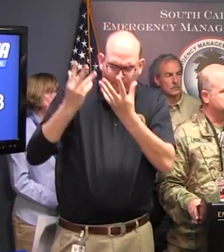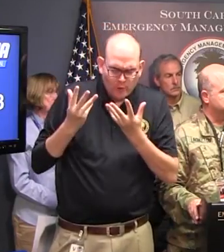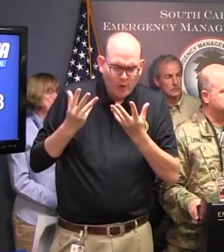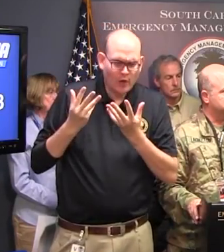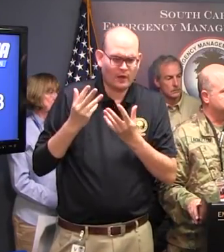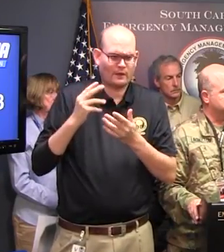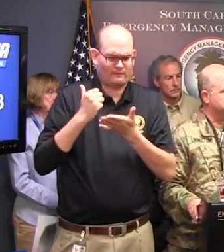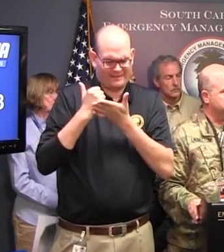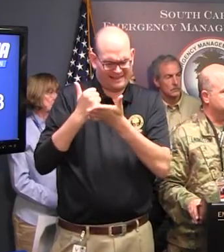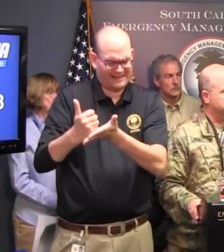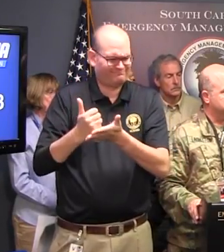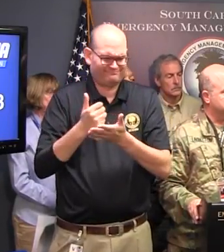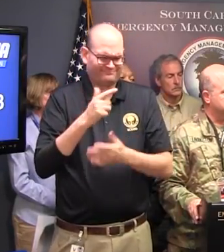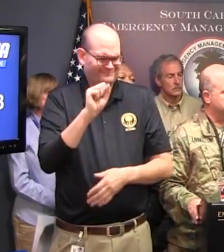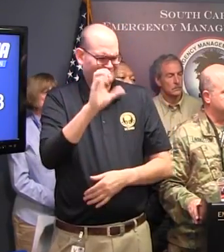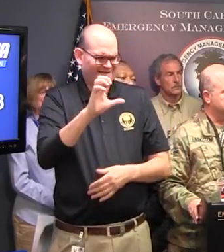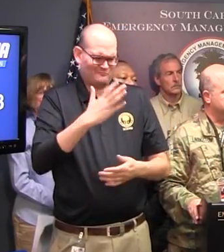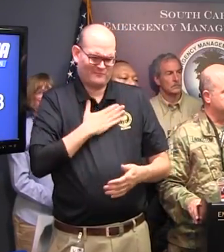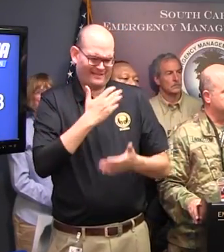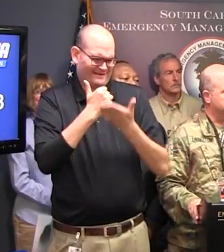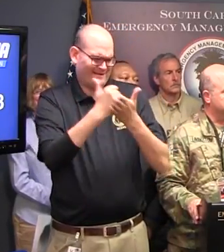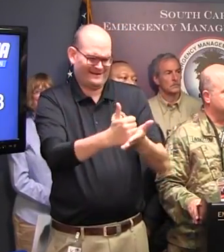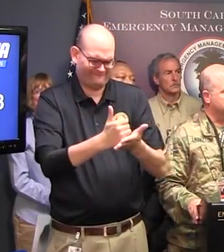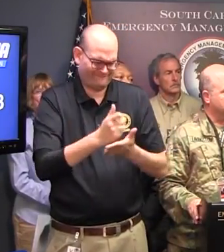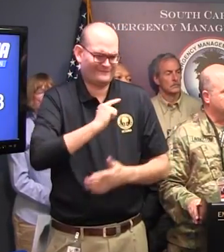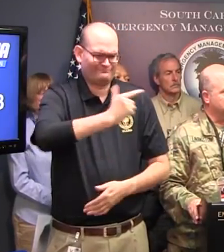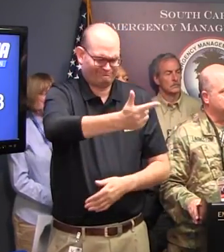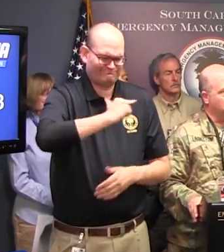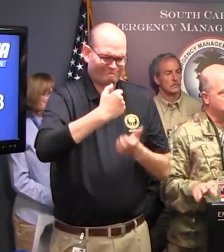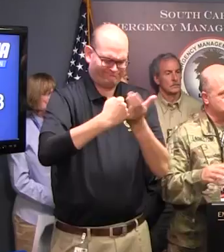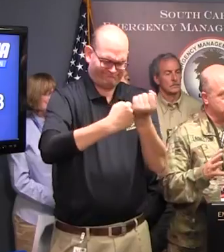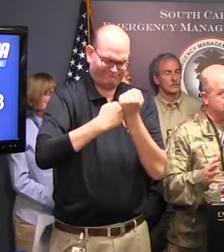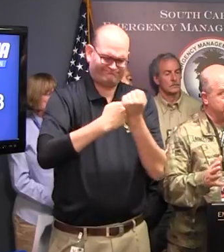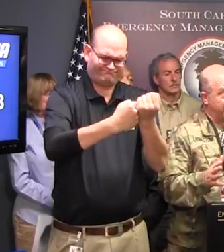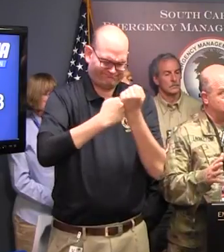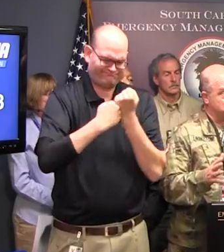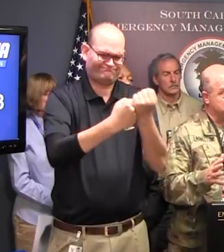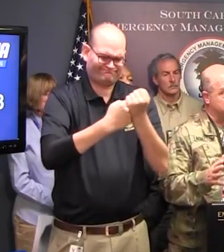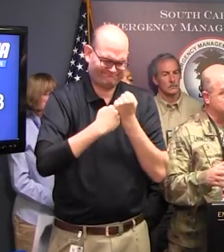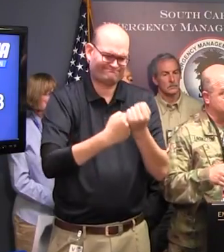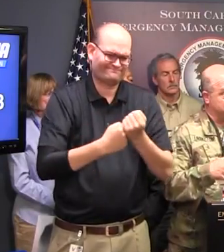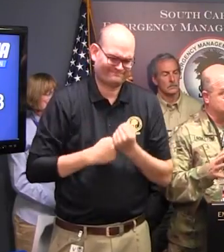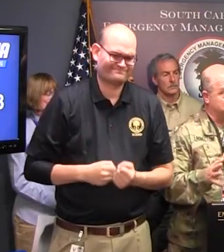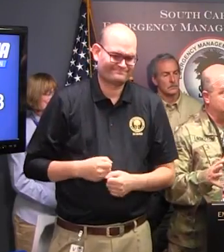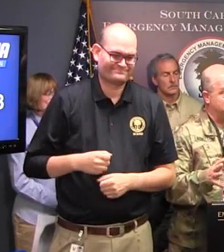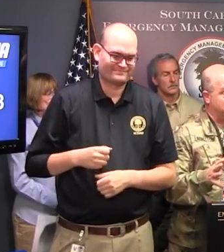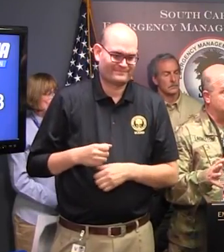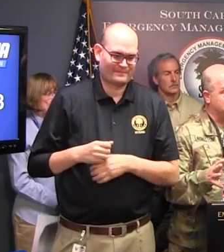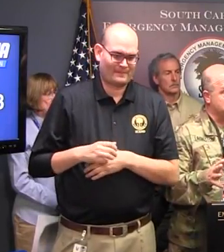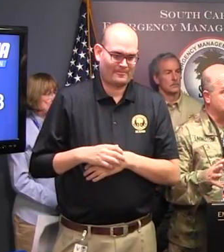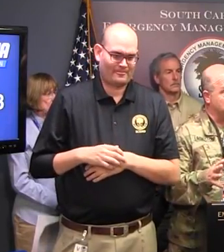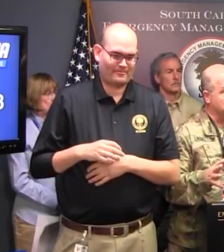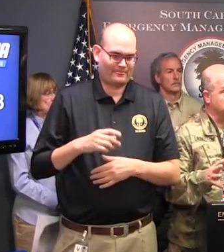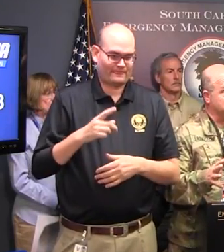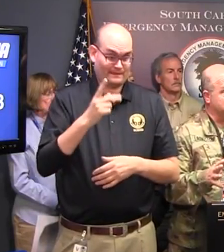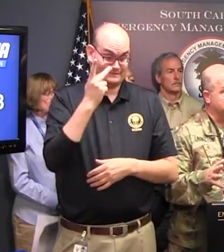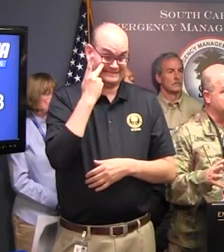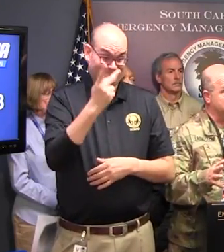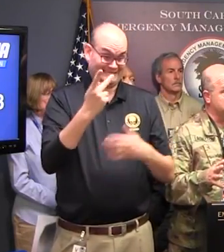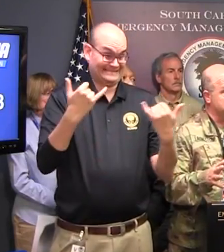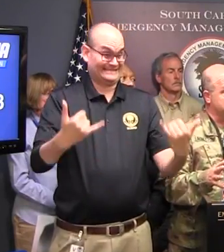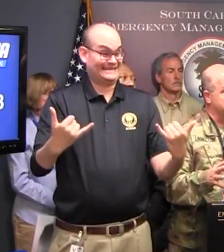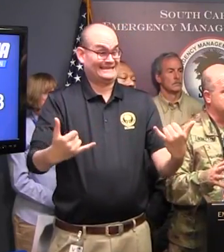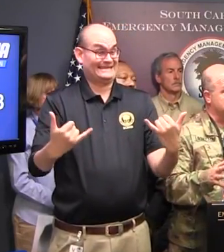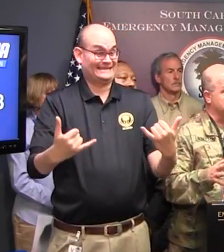And just as we share with others, they'll be sharing with us when the time comes. And what you're seeing now is that they have a conference call on a